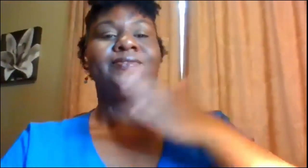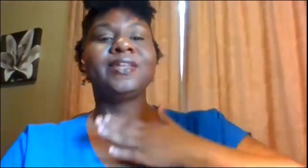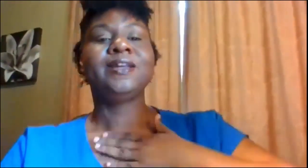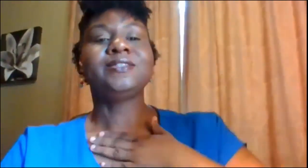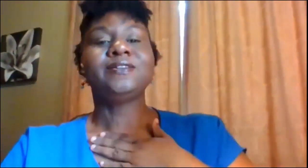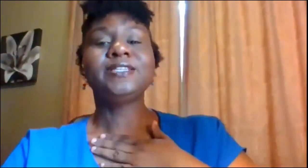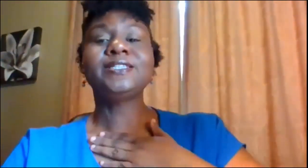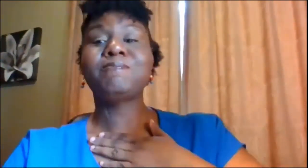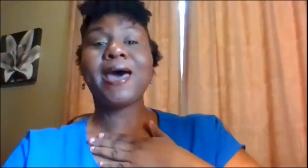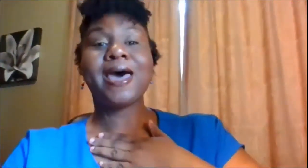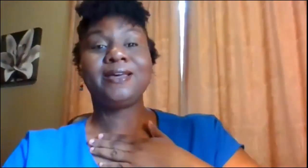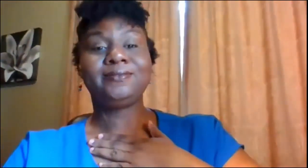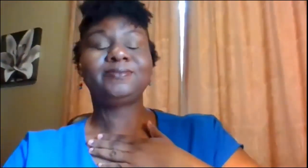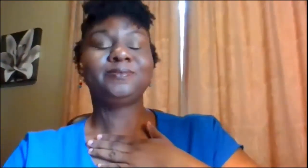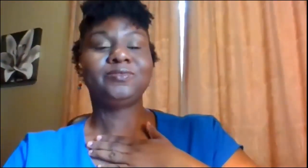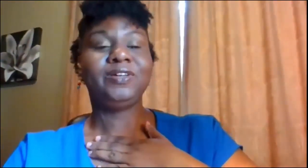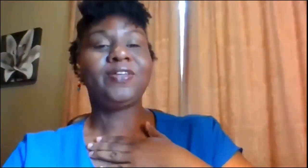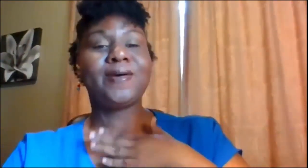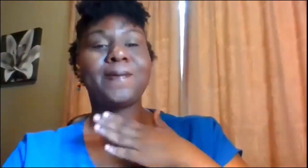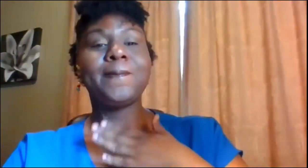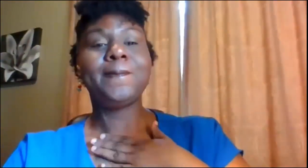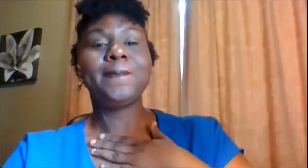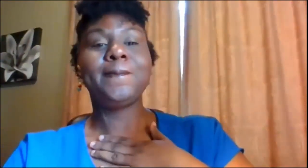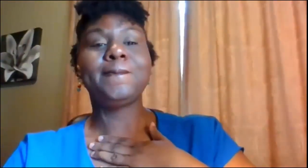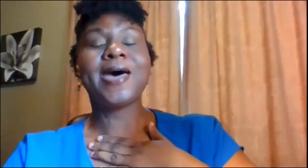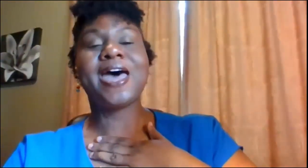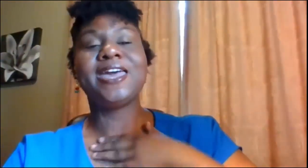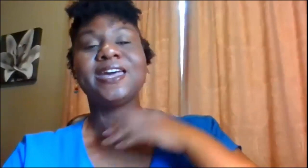this is my my my